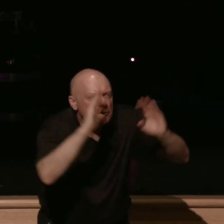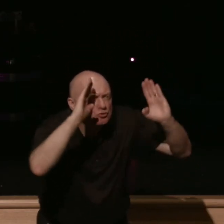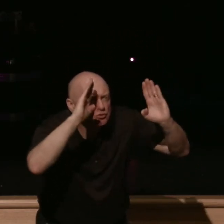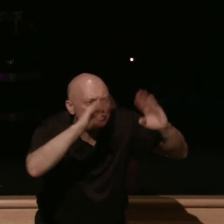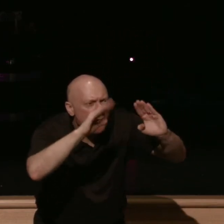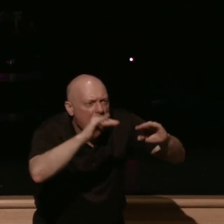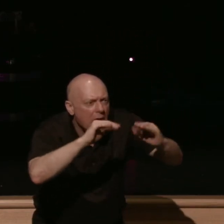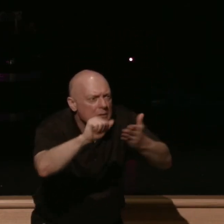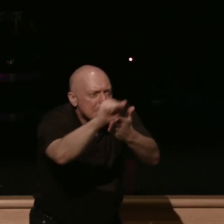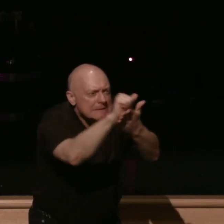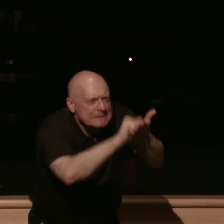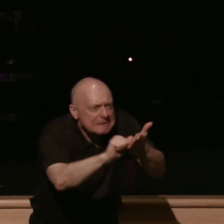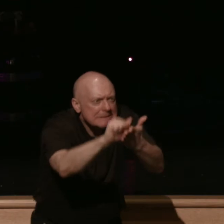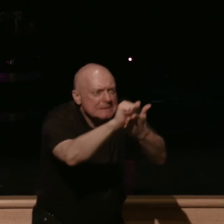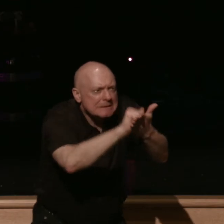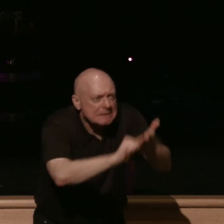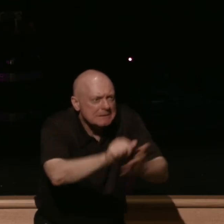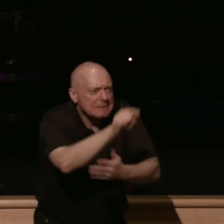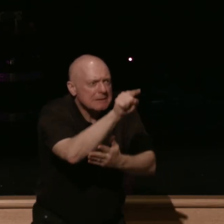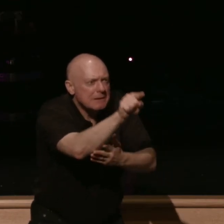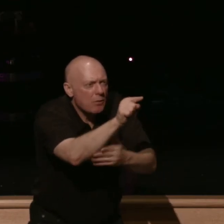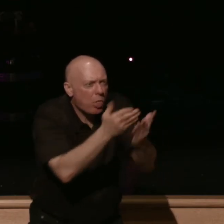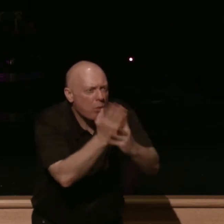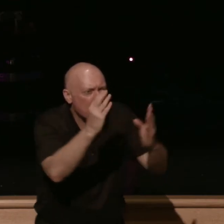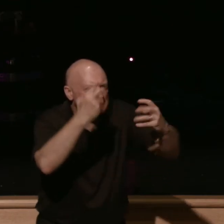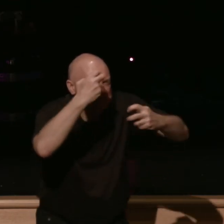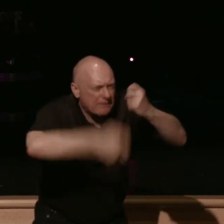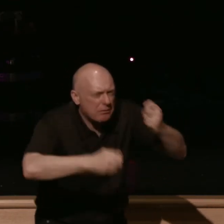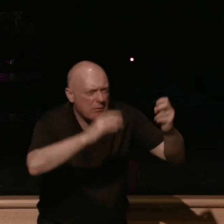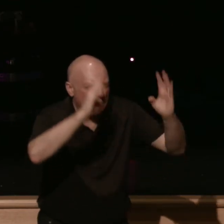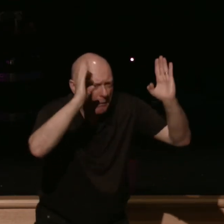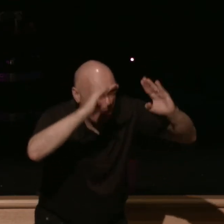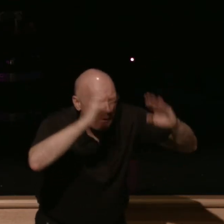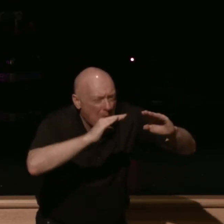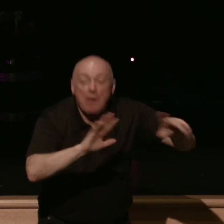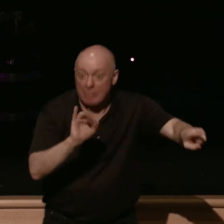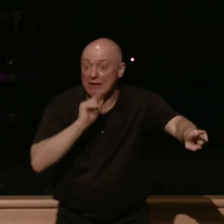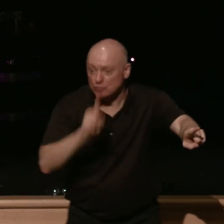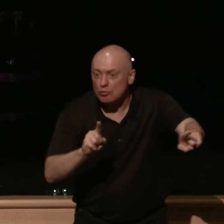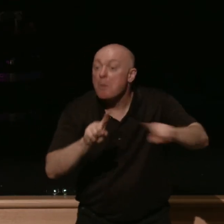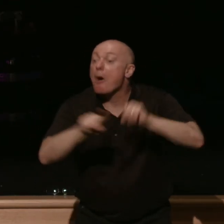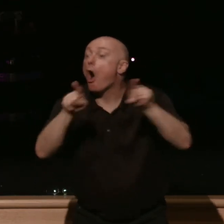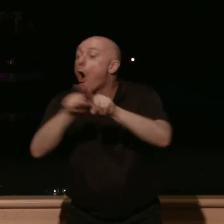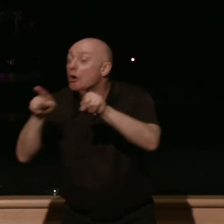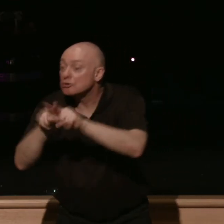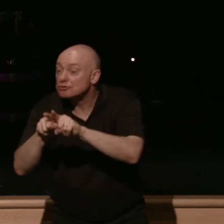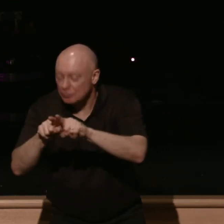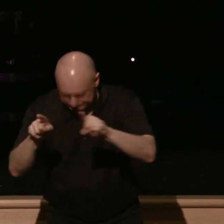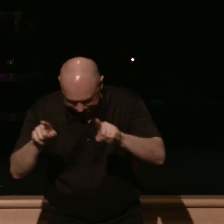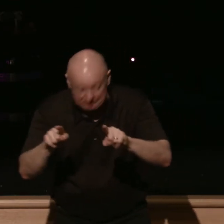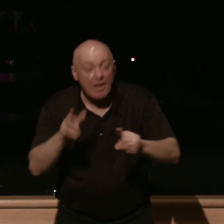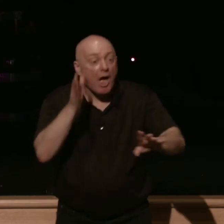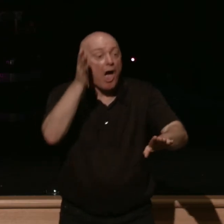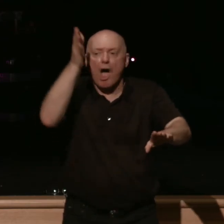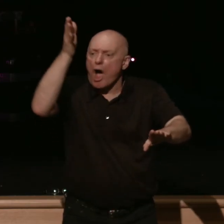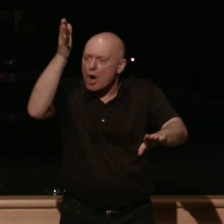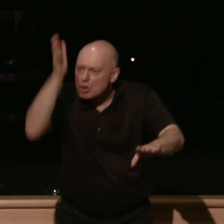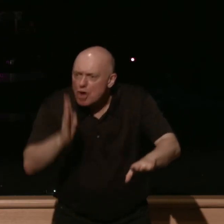refine us and to purify us through difficulty that's true but you know what else is also true just as god is the greatest